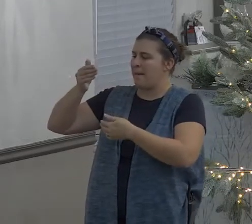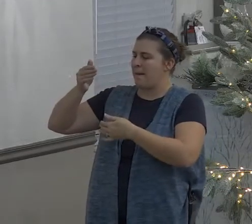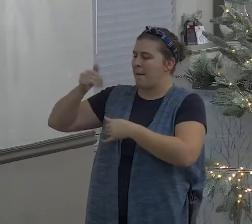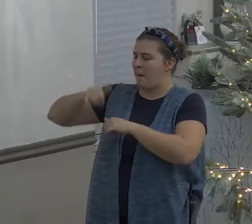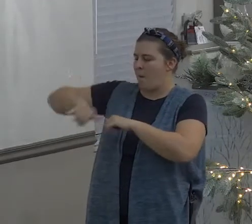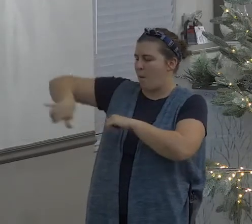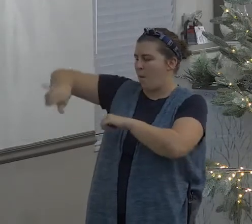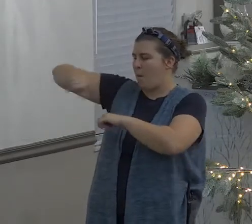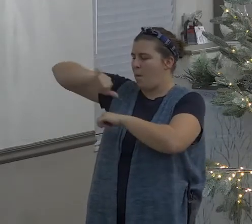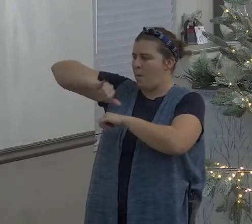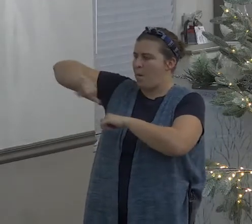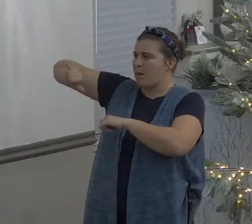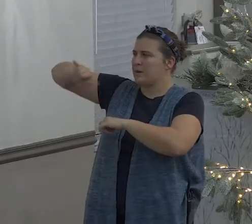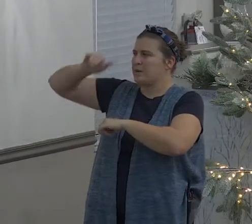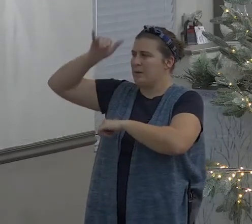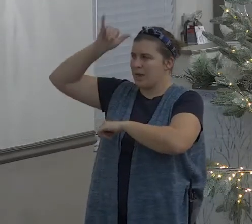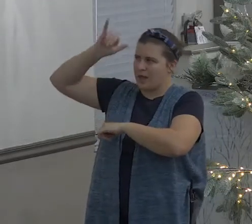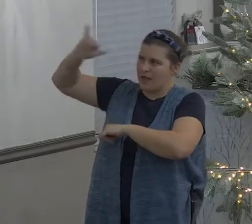that'll never cease